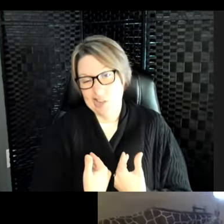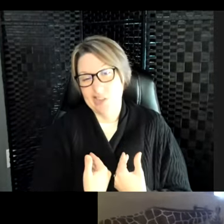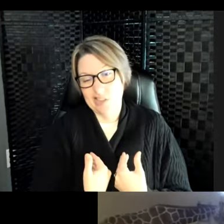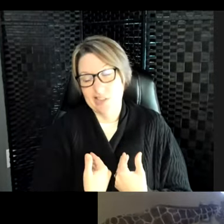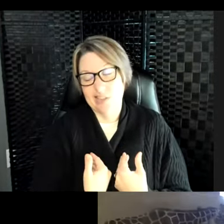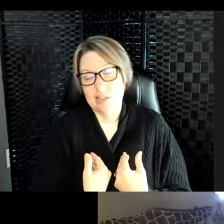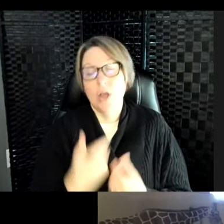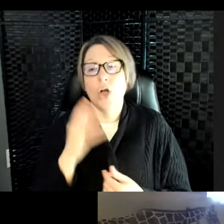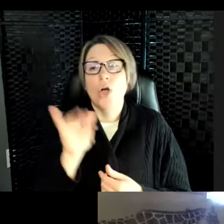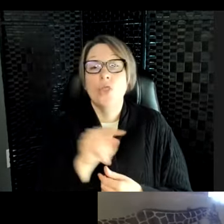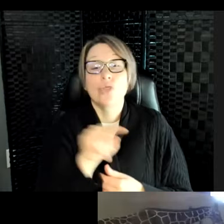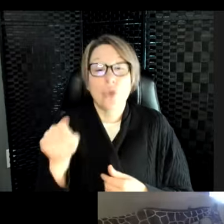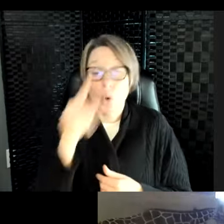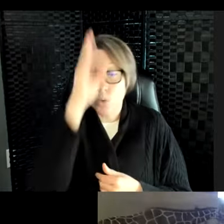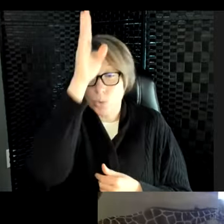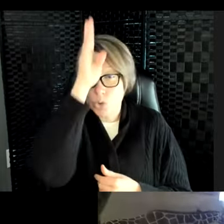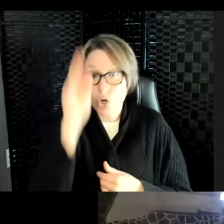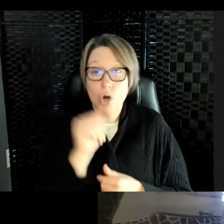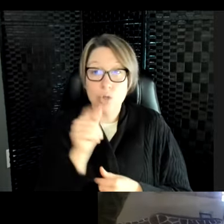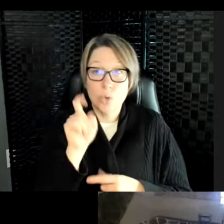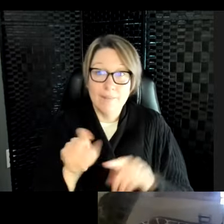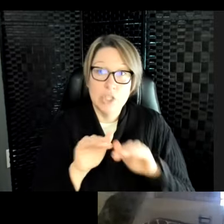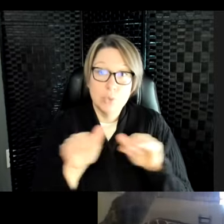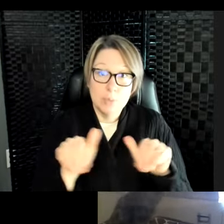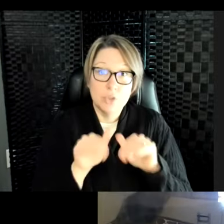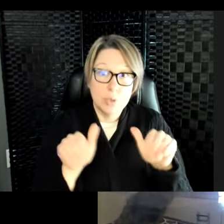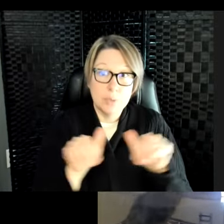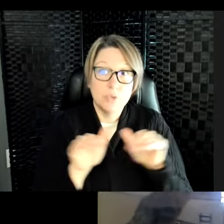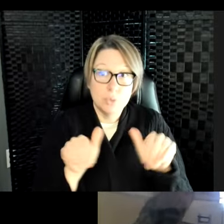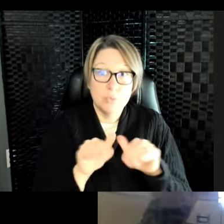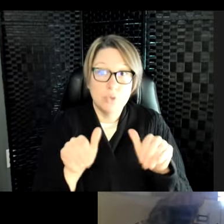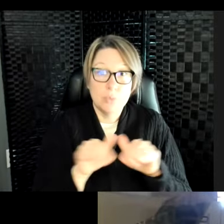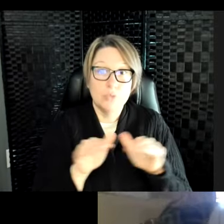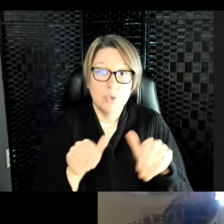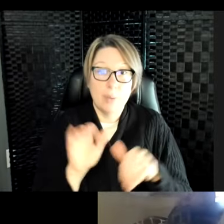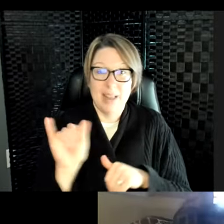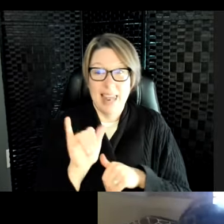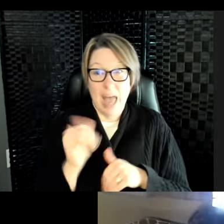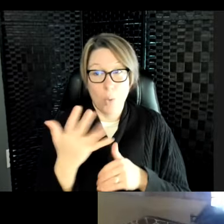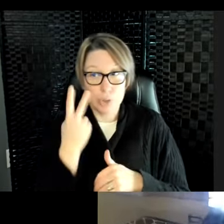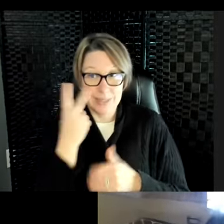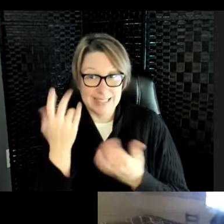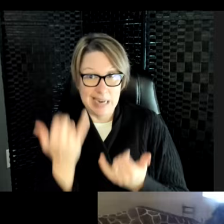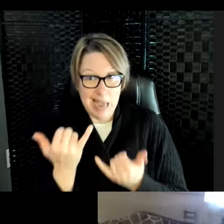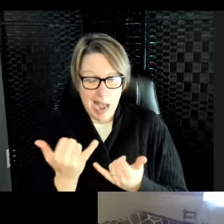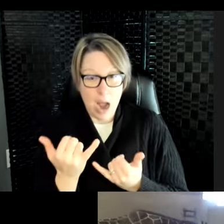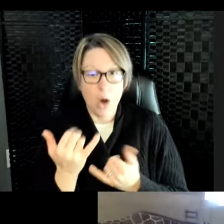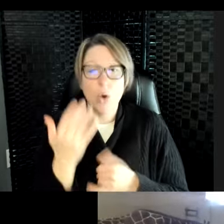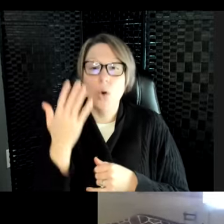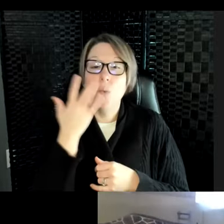don't have to keep swimming like the sharks that you see right now do, because they can breathe oxygen